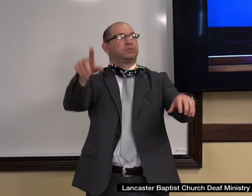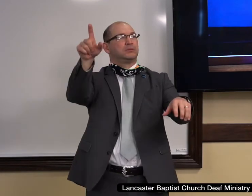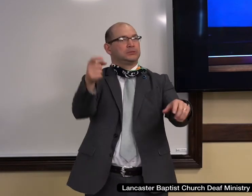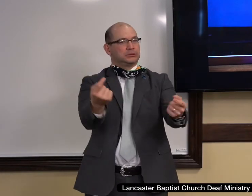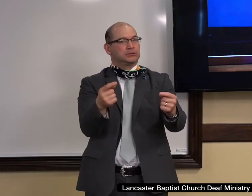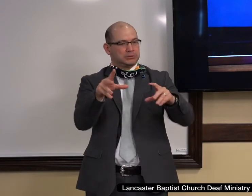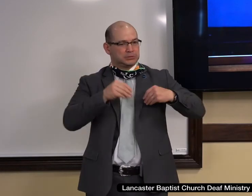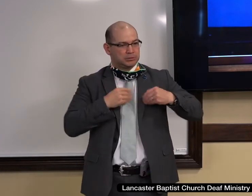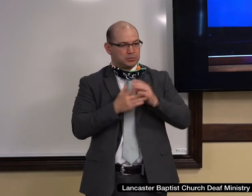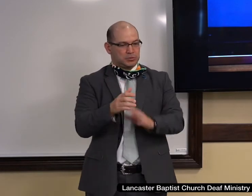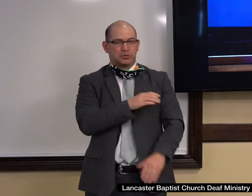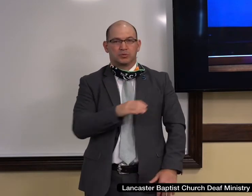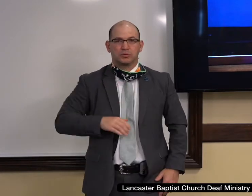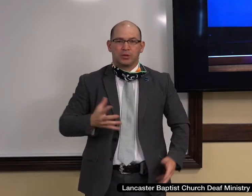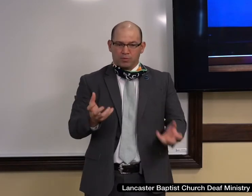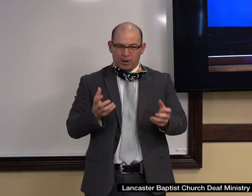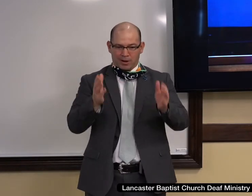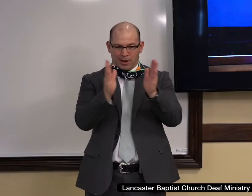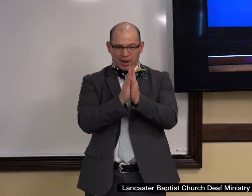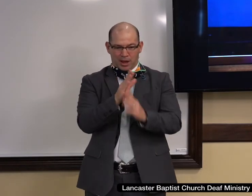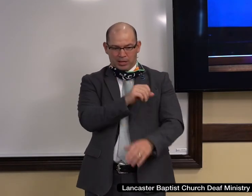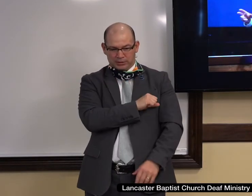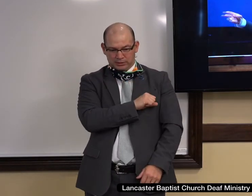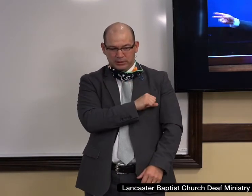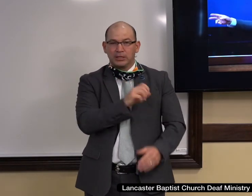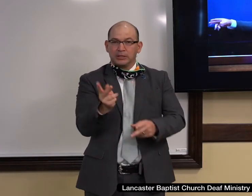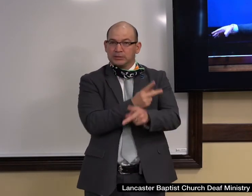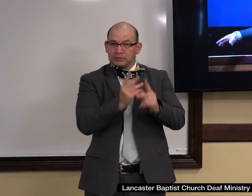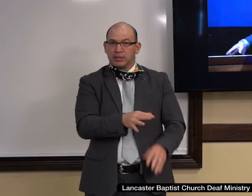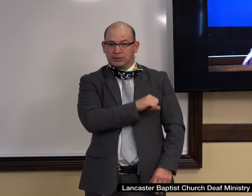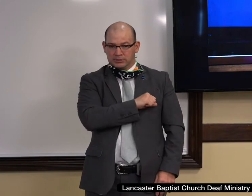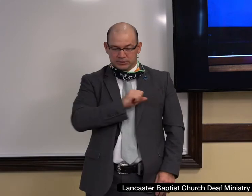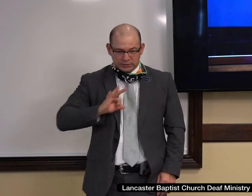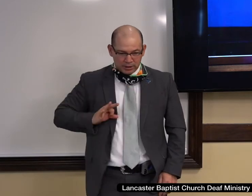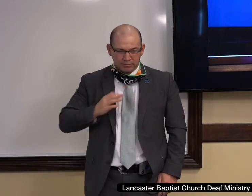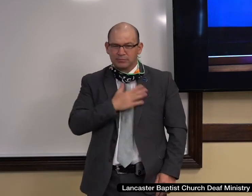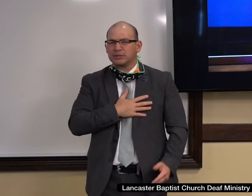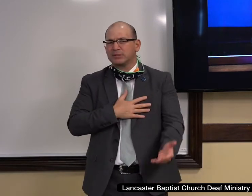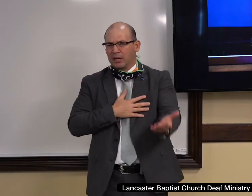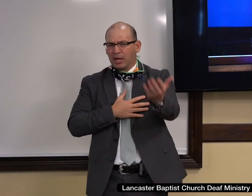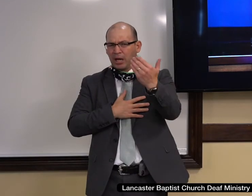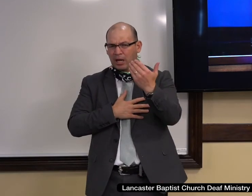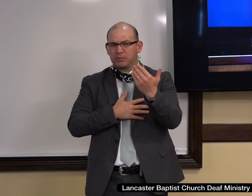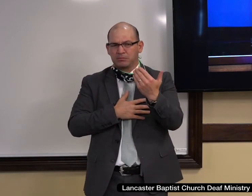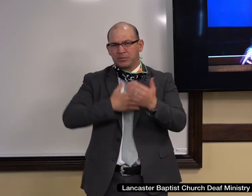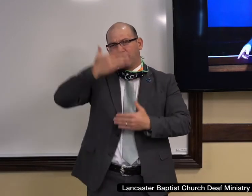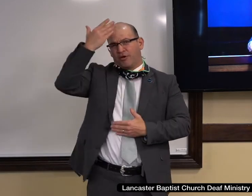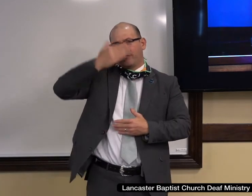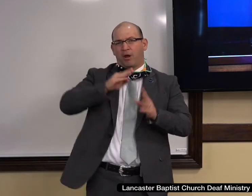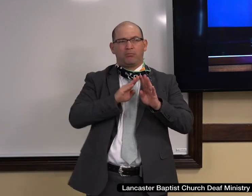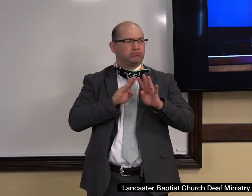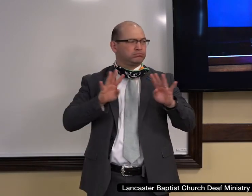And I'm going to ask some of our pastoral staff, some of you that are in the back, some of you here in the front, if just come and maybe find a spot here as you normally would.